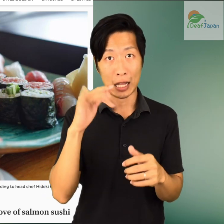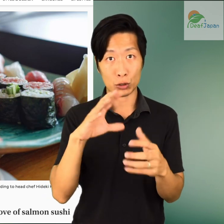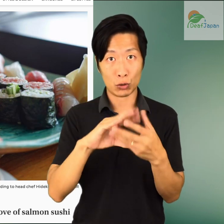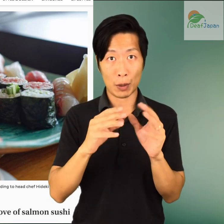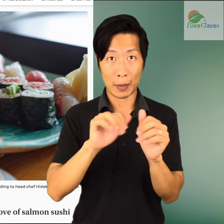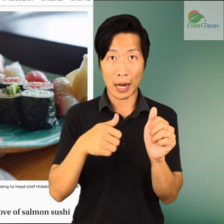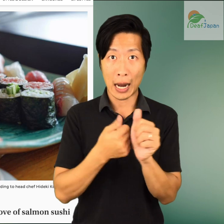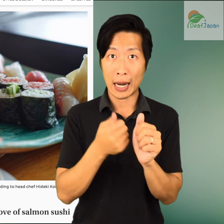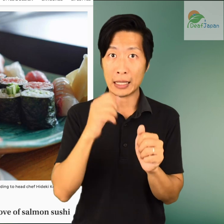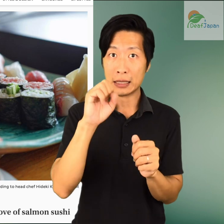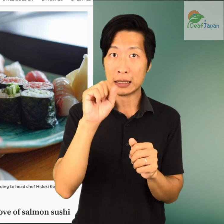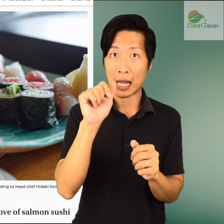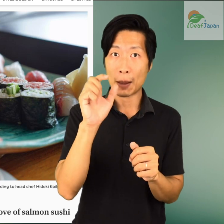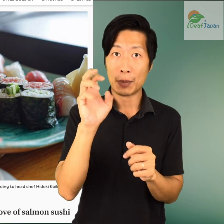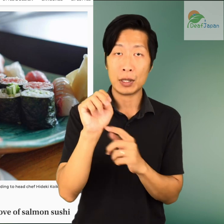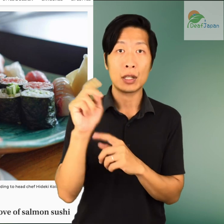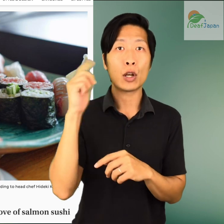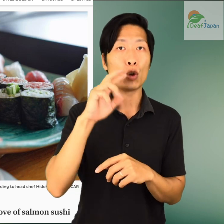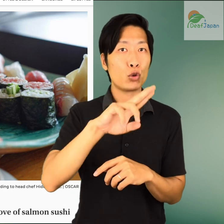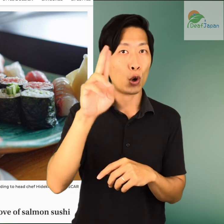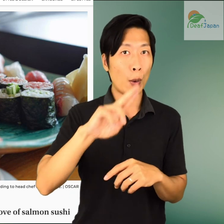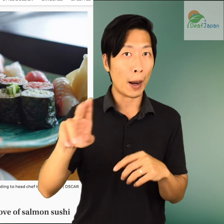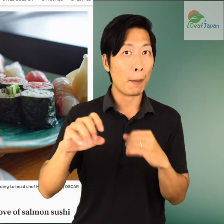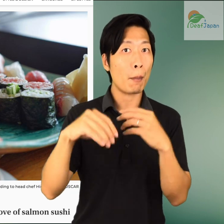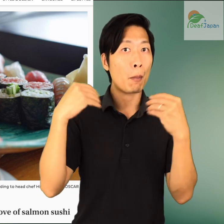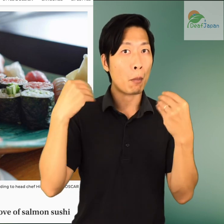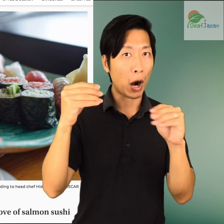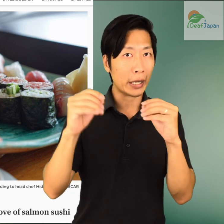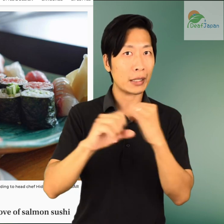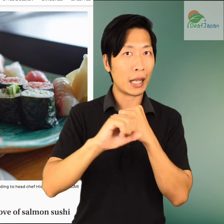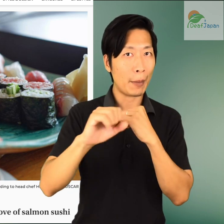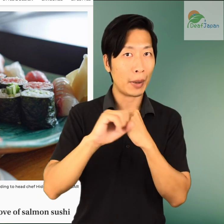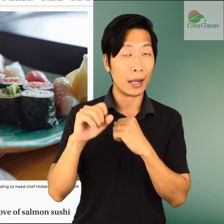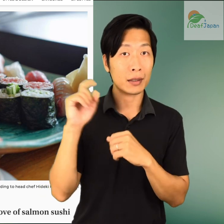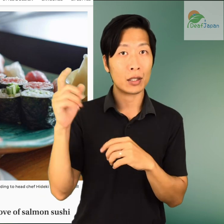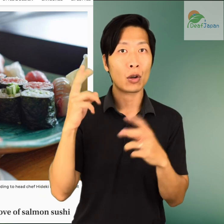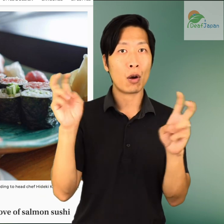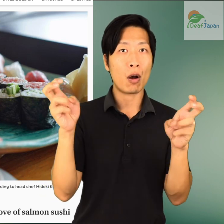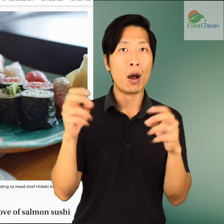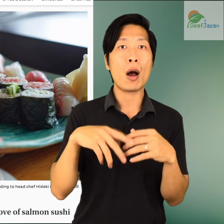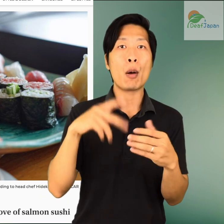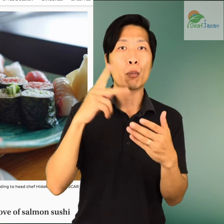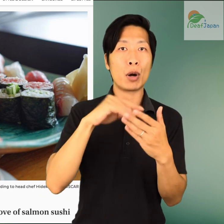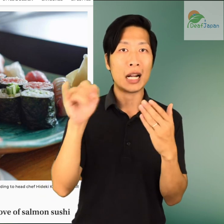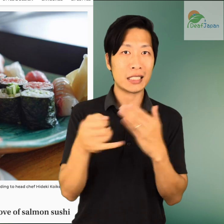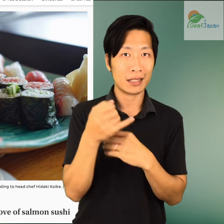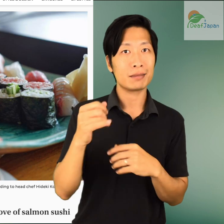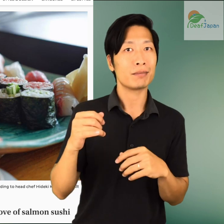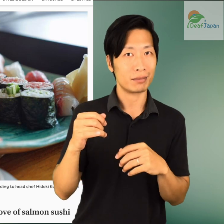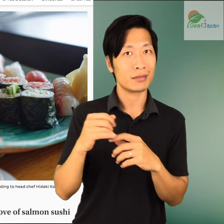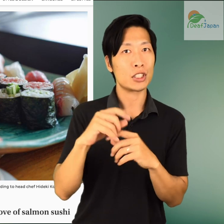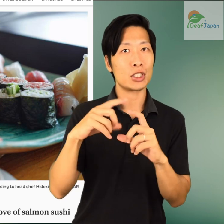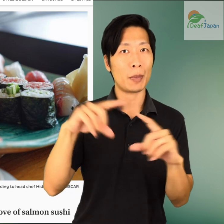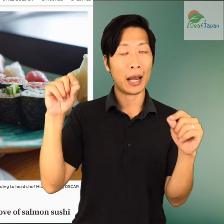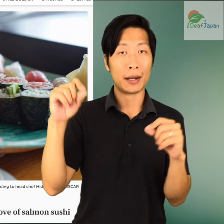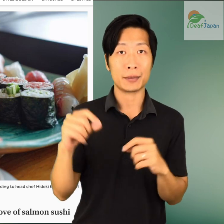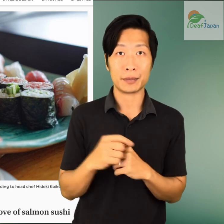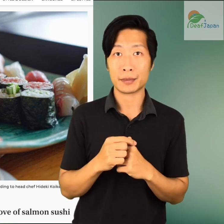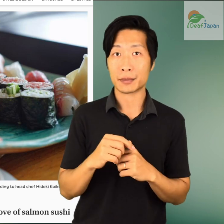campaign, Project Japan. We set out to inject Norwegian salmon into Japanese